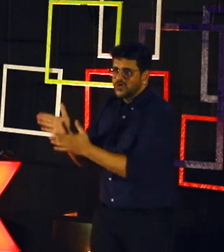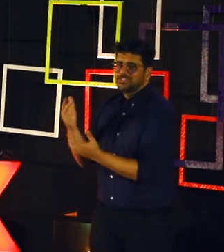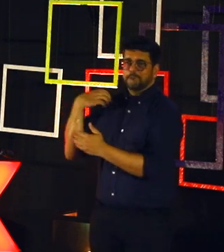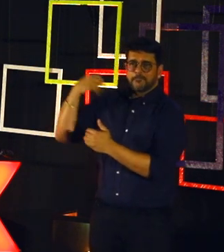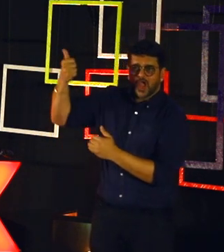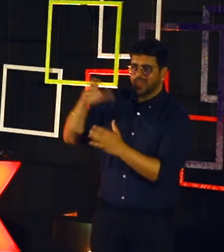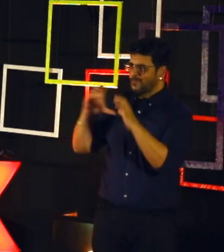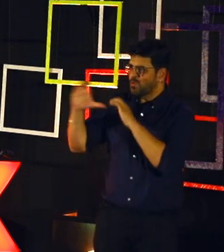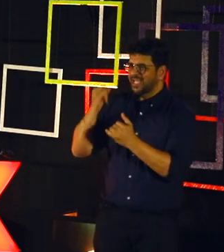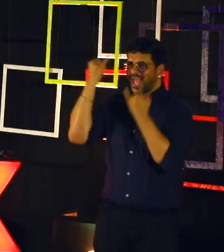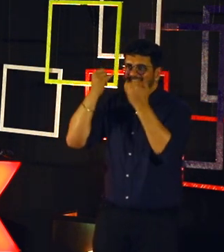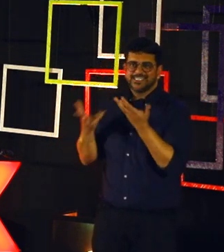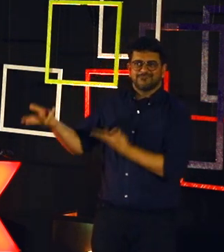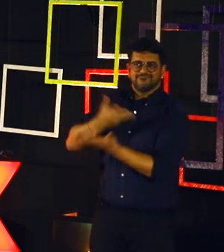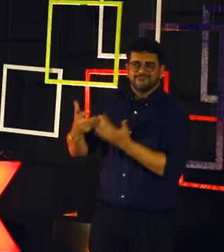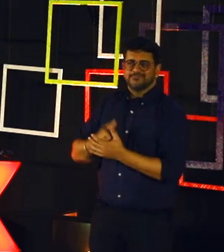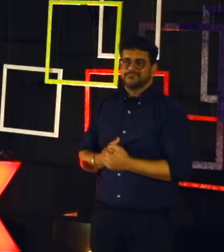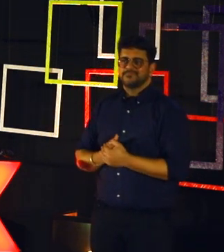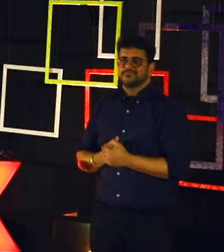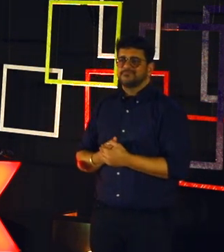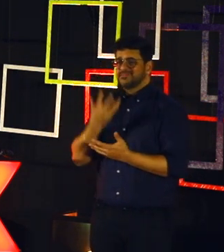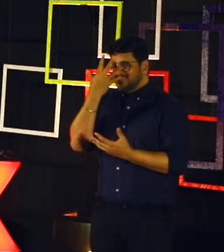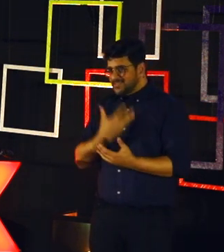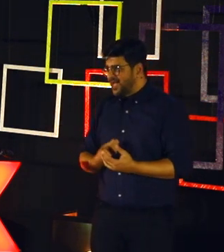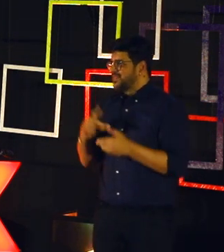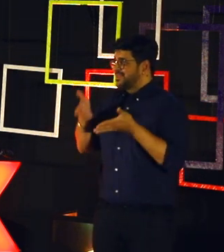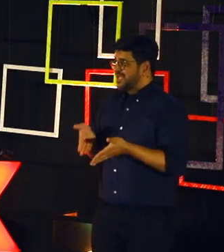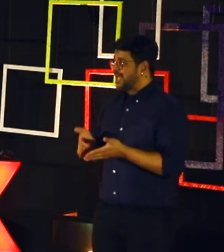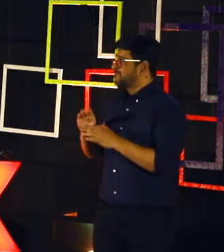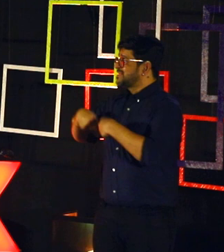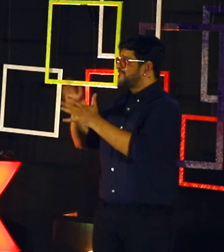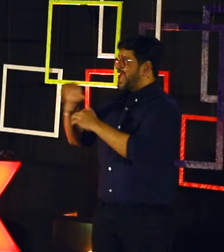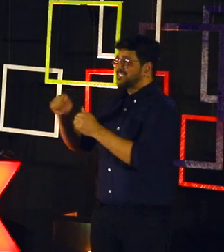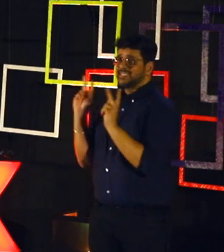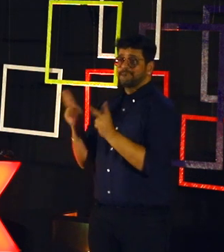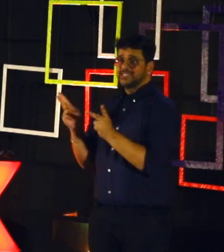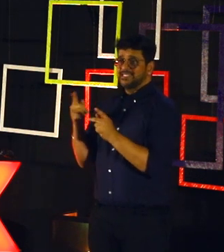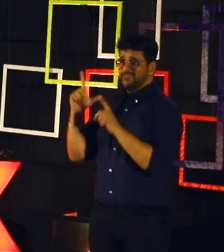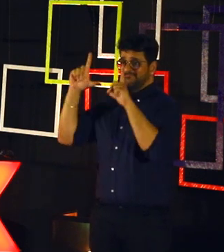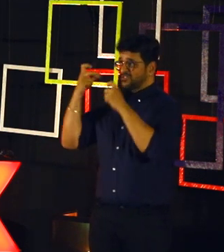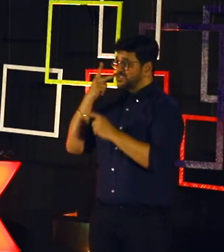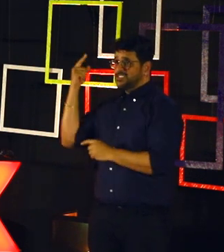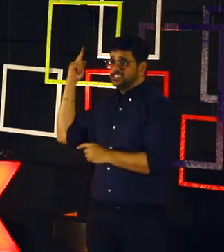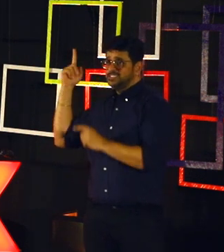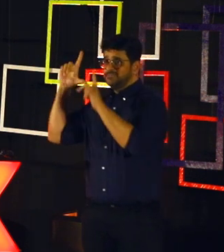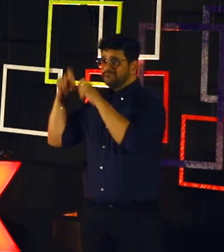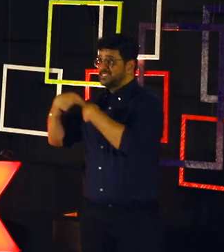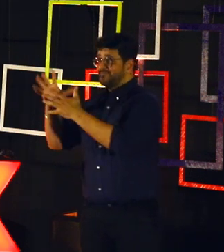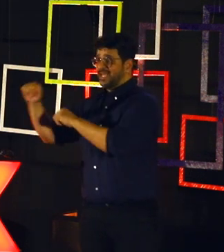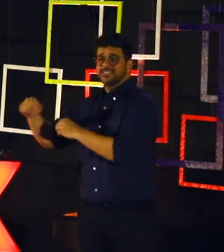But, wherever they are, their boss, their co-workers, their colleagues, they are all discussing, and unfortunately, there is no accessibility in the meetings. You will see